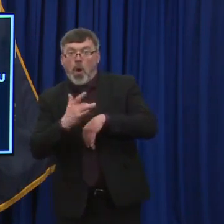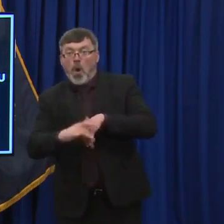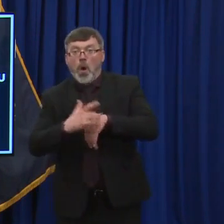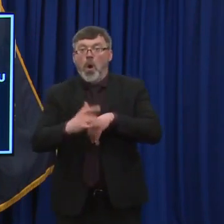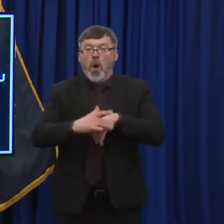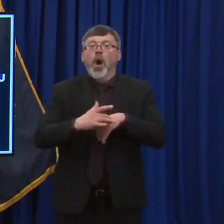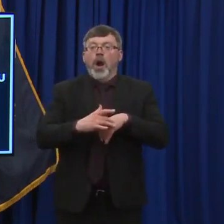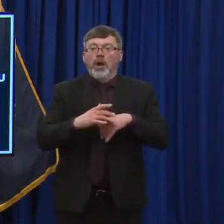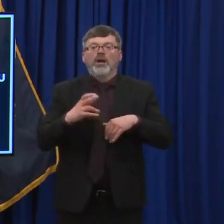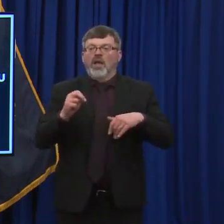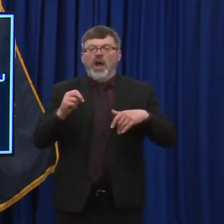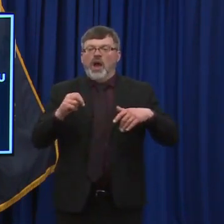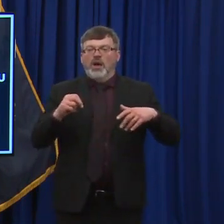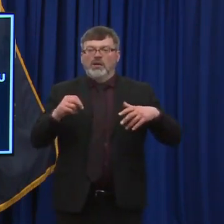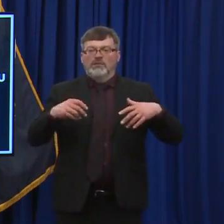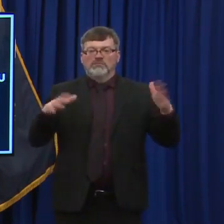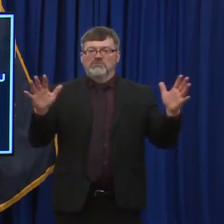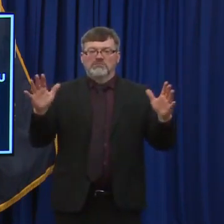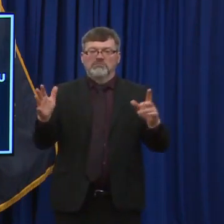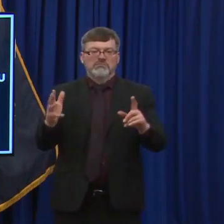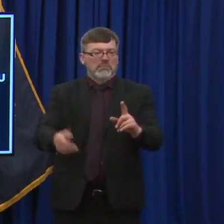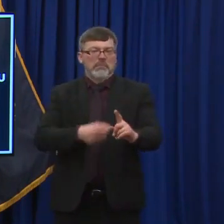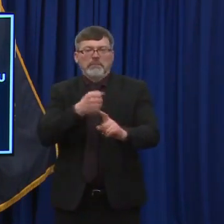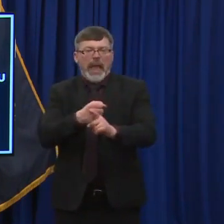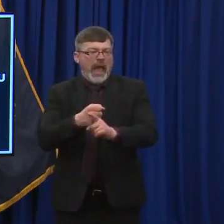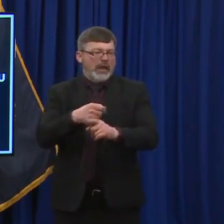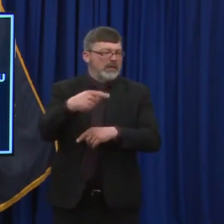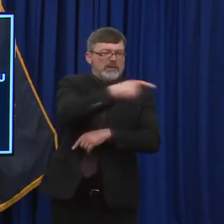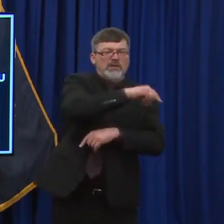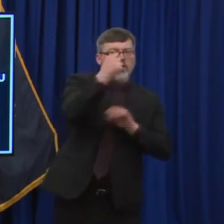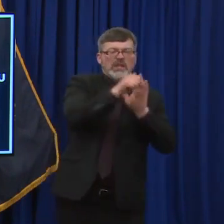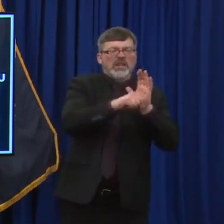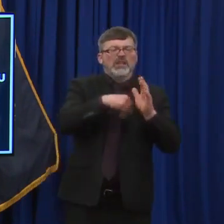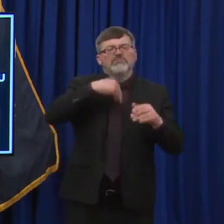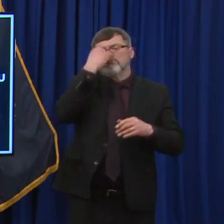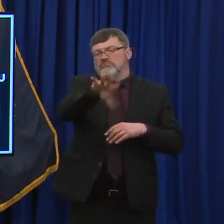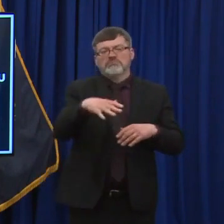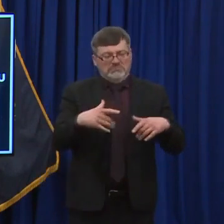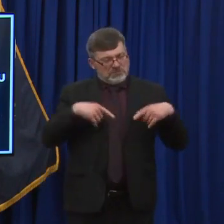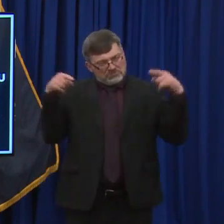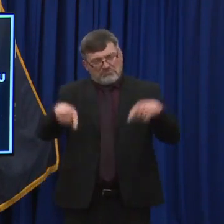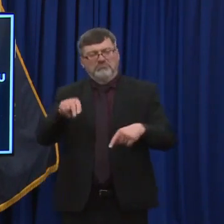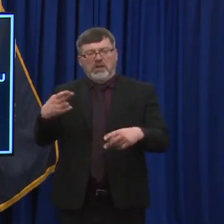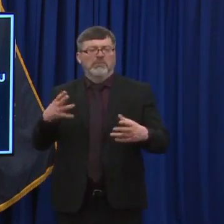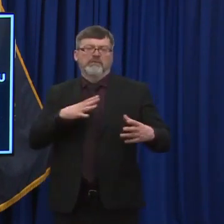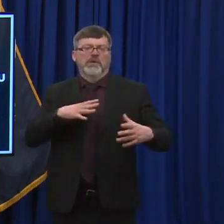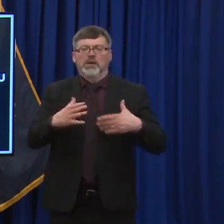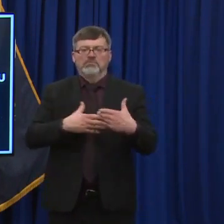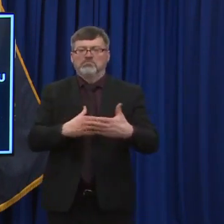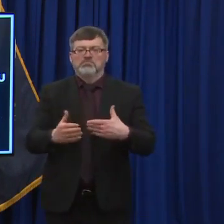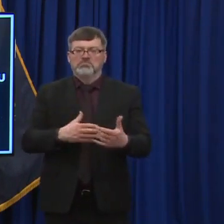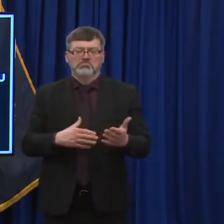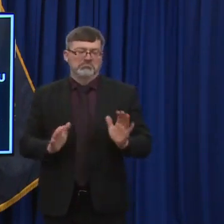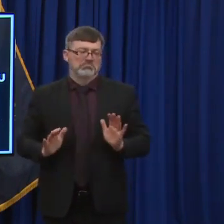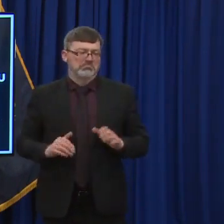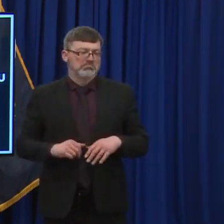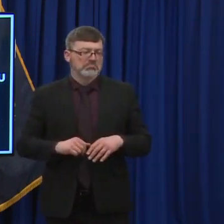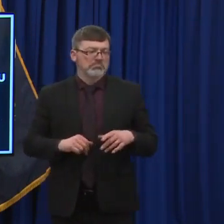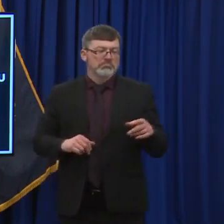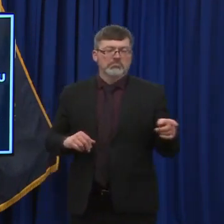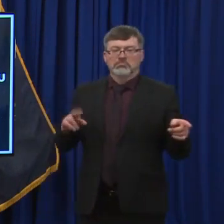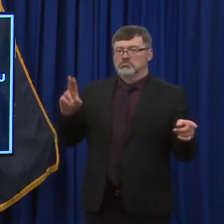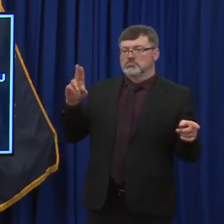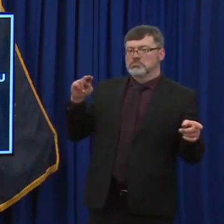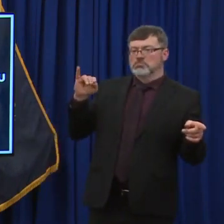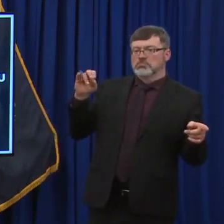this, and that state's doing that, I think that'll ultimately go away pretty quickly, because we're just getting the vaccine, all getting the vaccine out very, very quickly. Now that